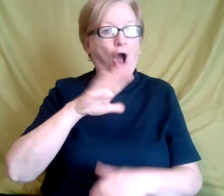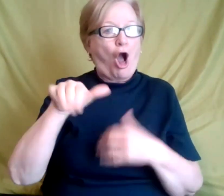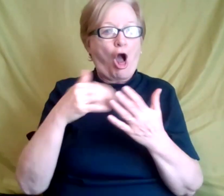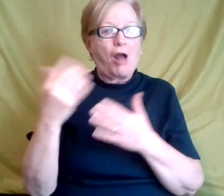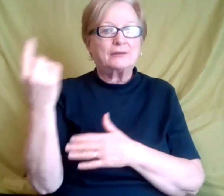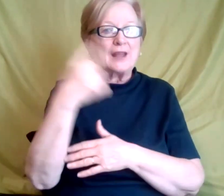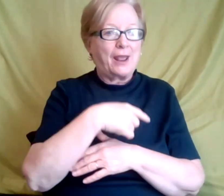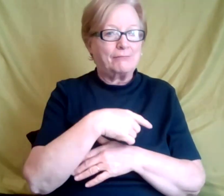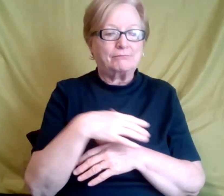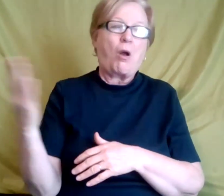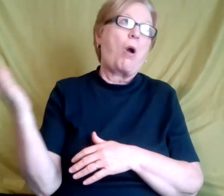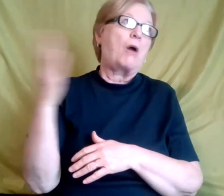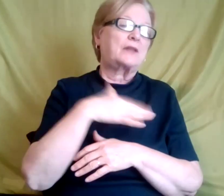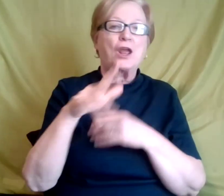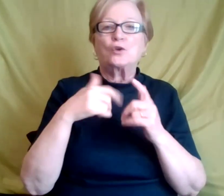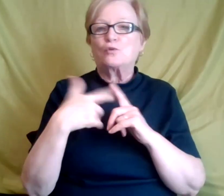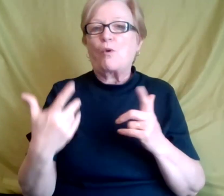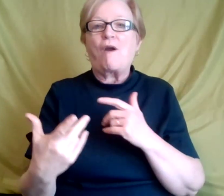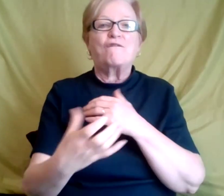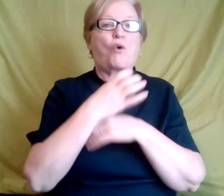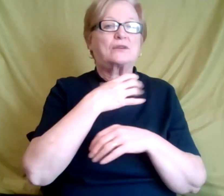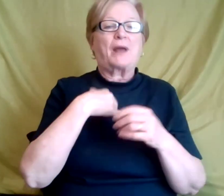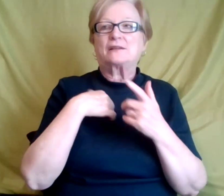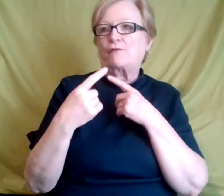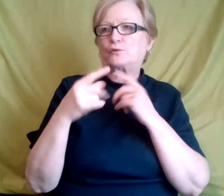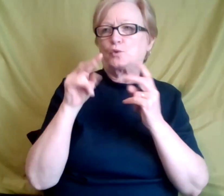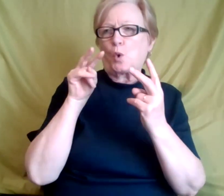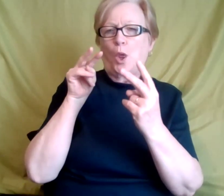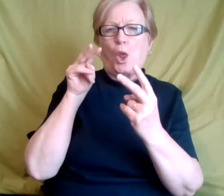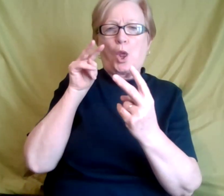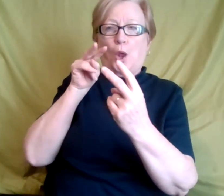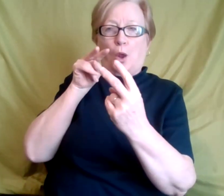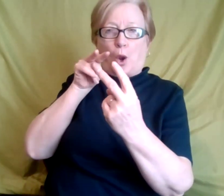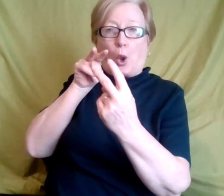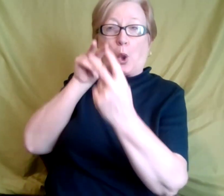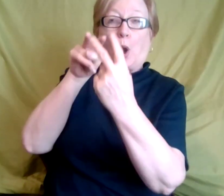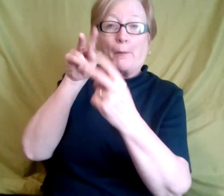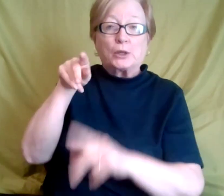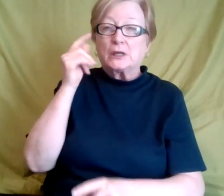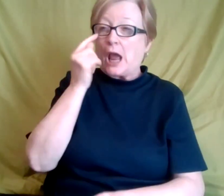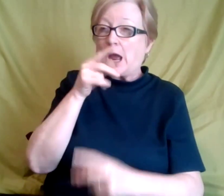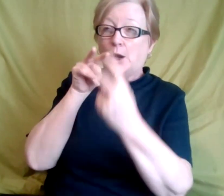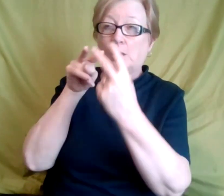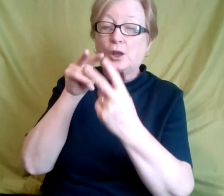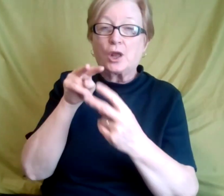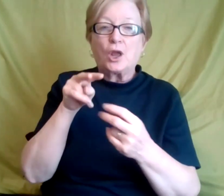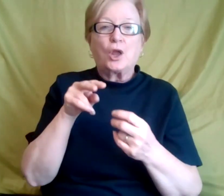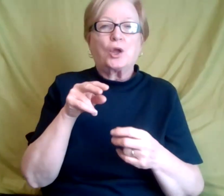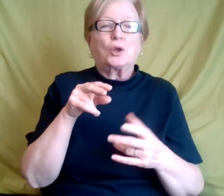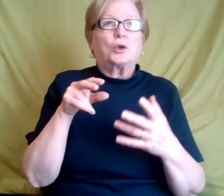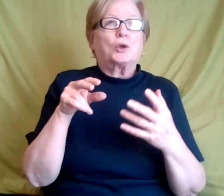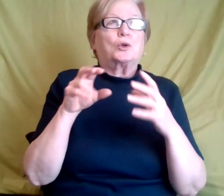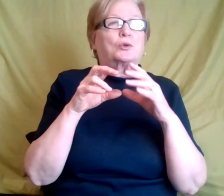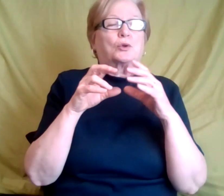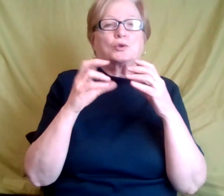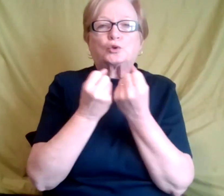talk to force myself to look people in the eye, um, social cues. It was really